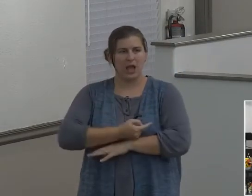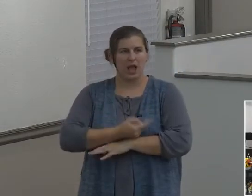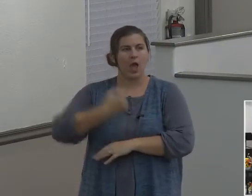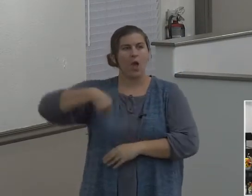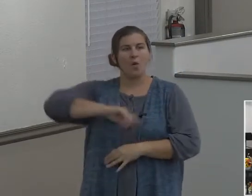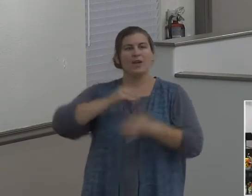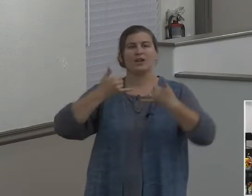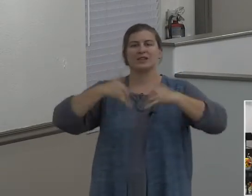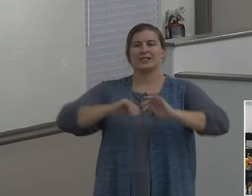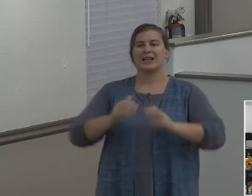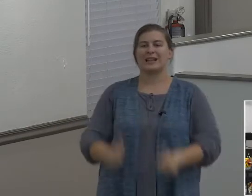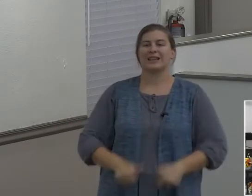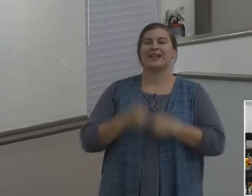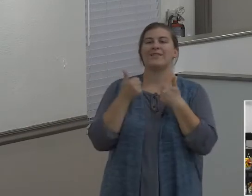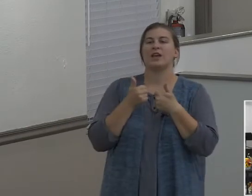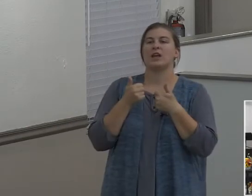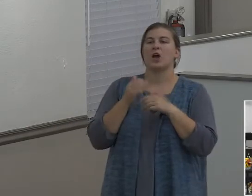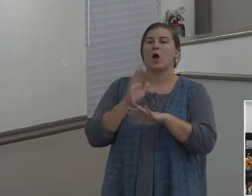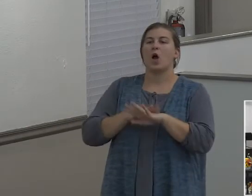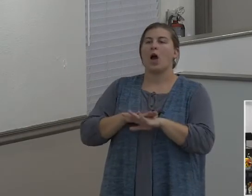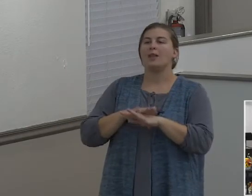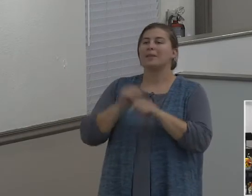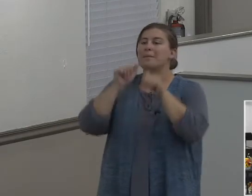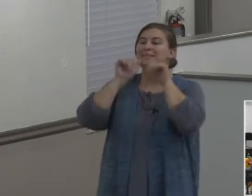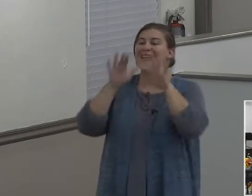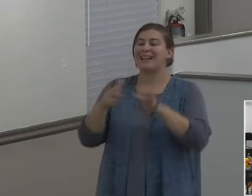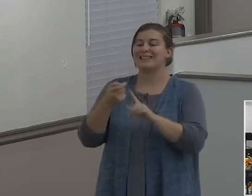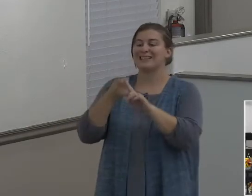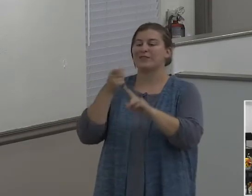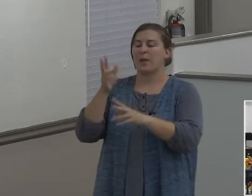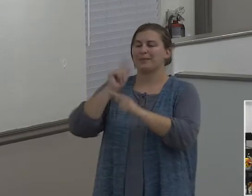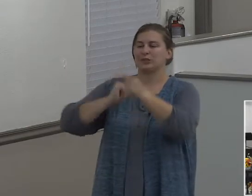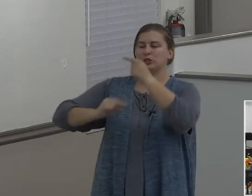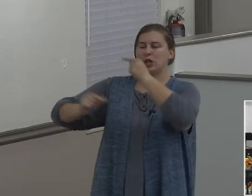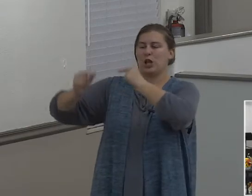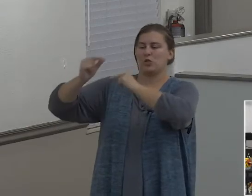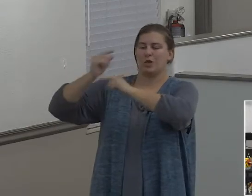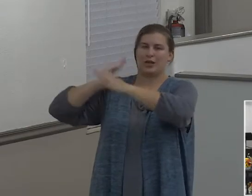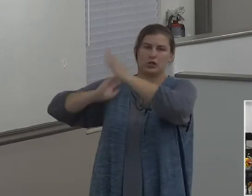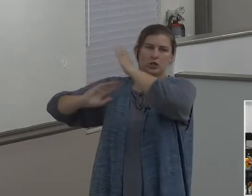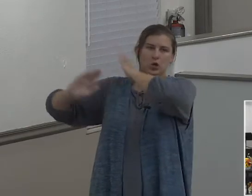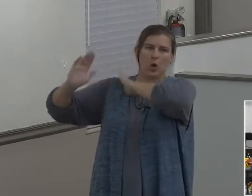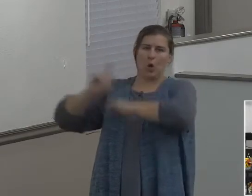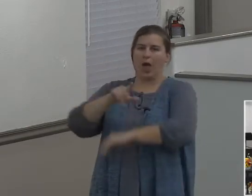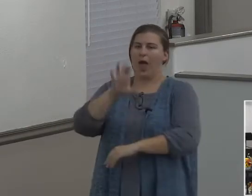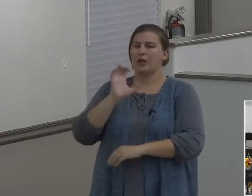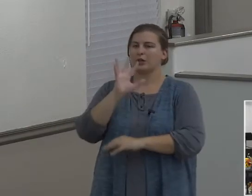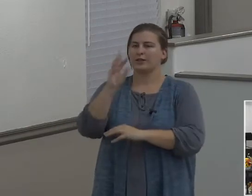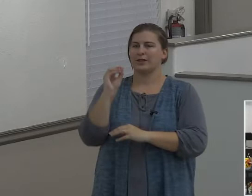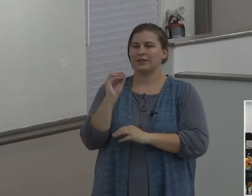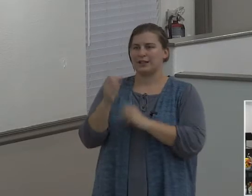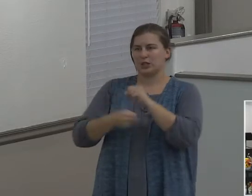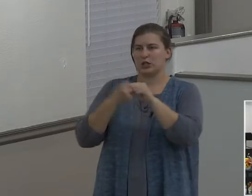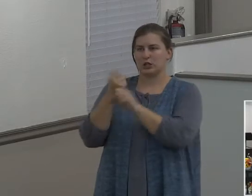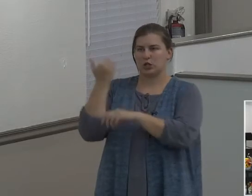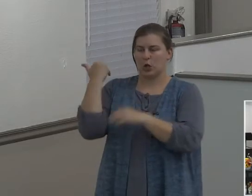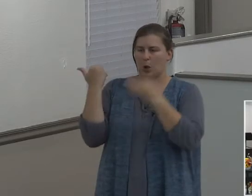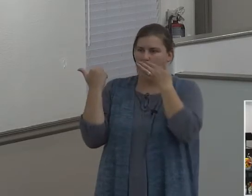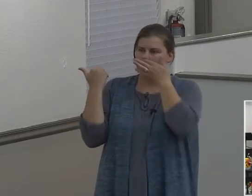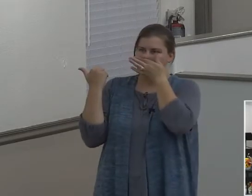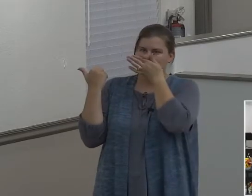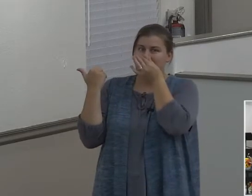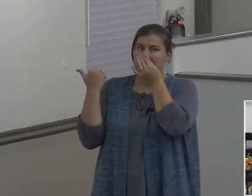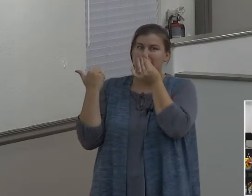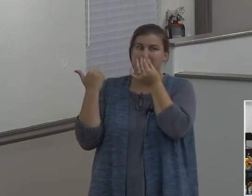blessings of 150 years ago or more. We're still